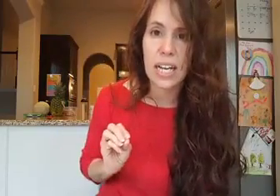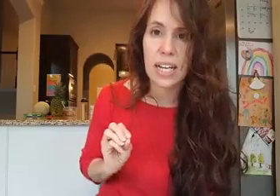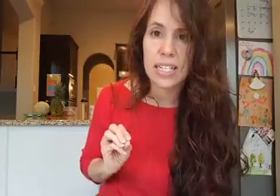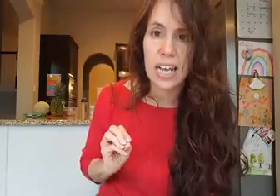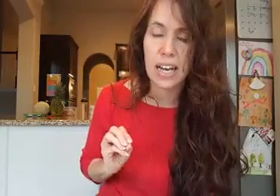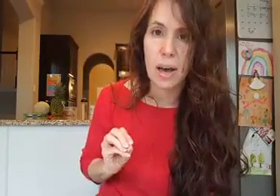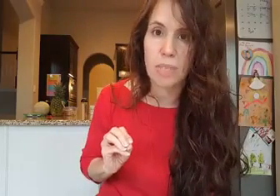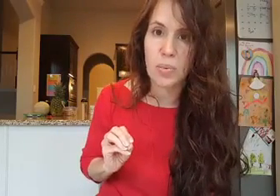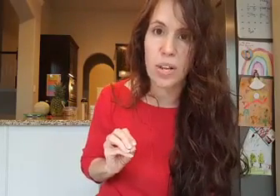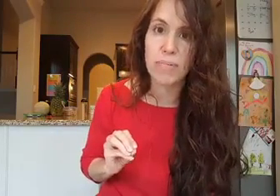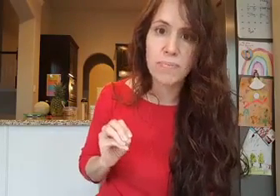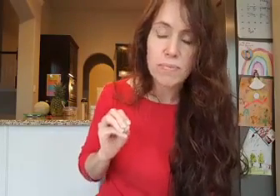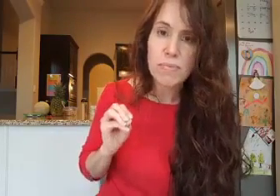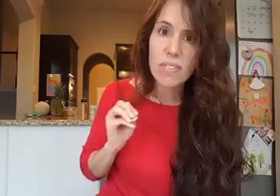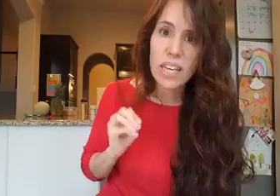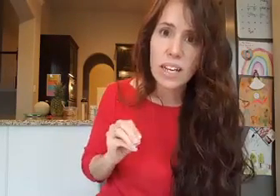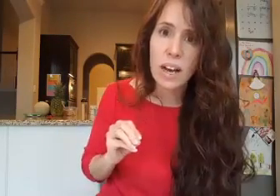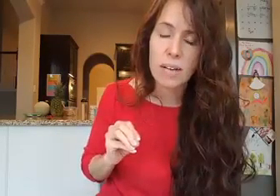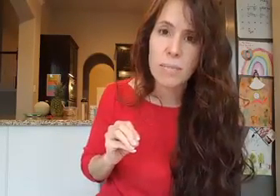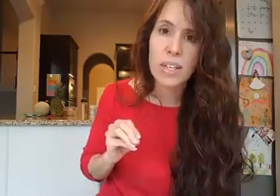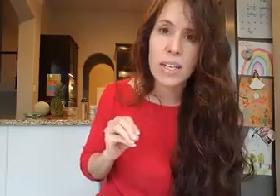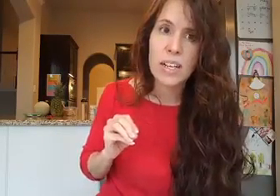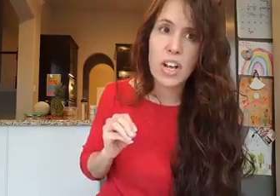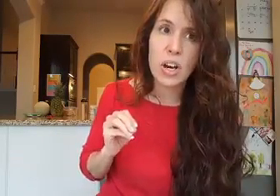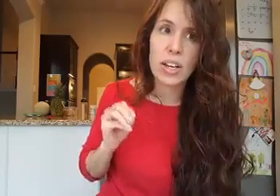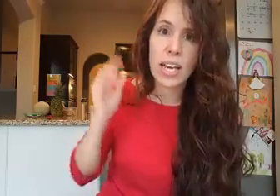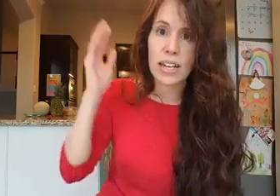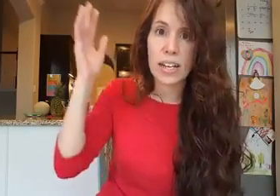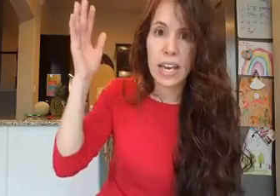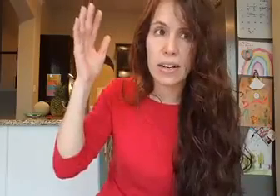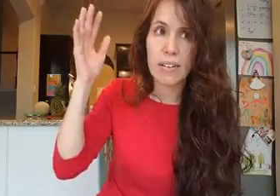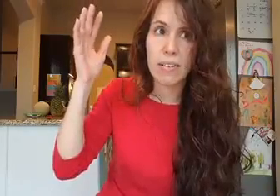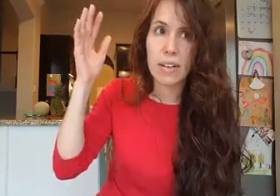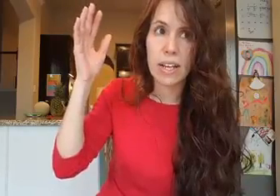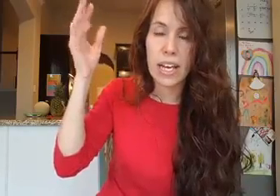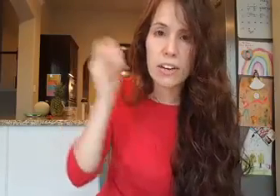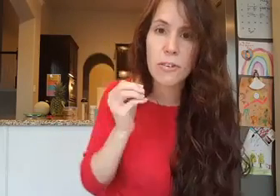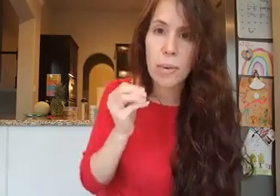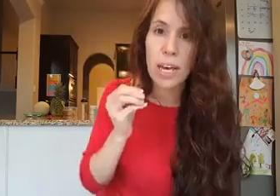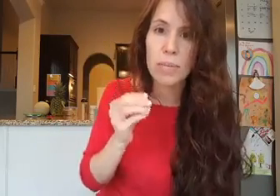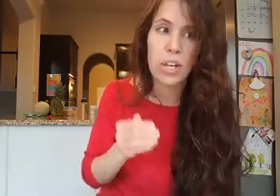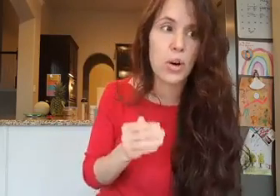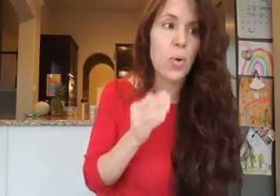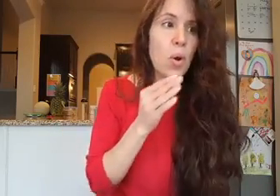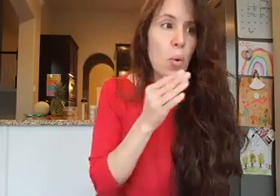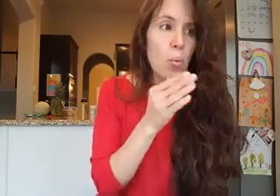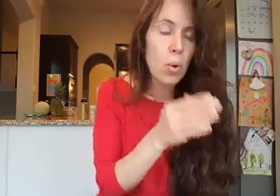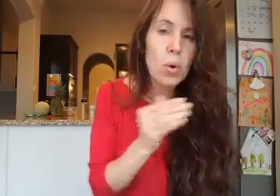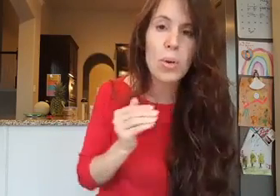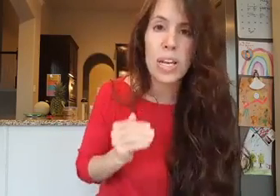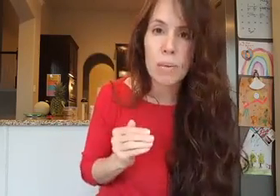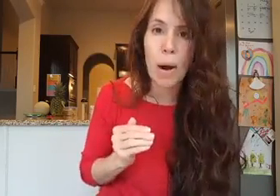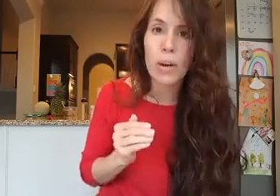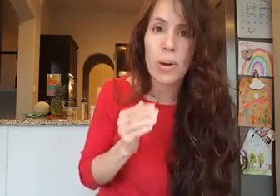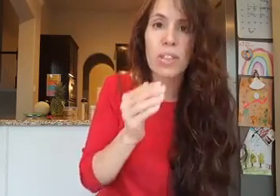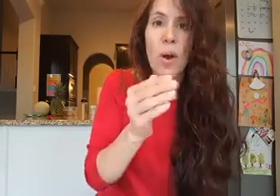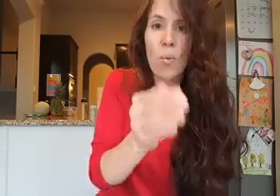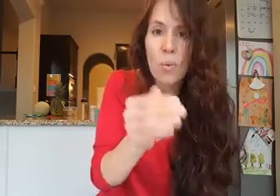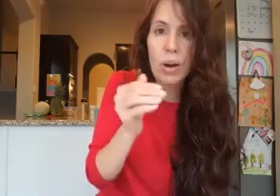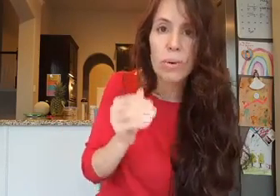up so we can hear from him, you know, who we need to partner with, where we